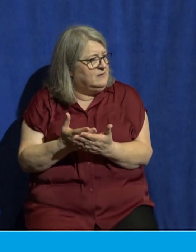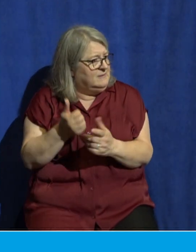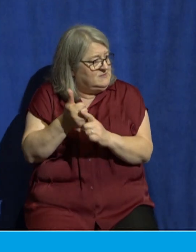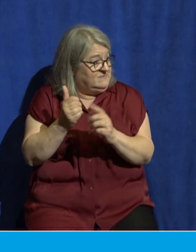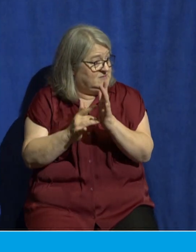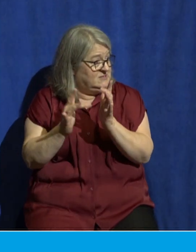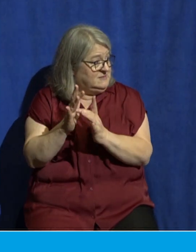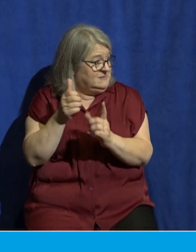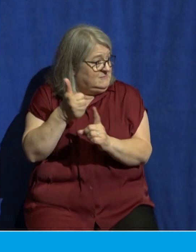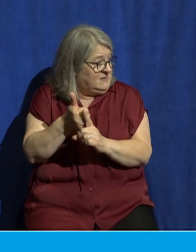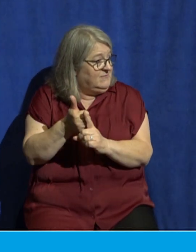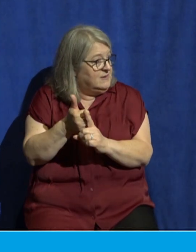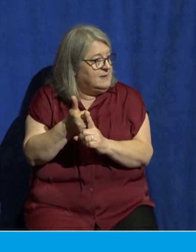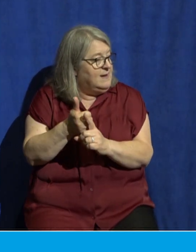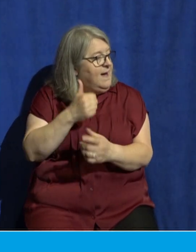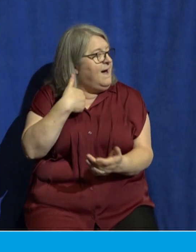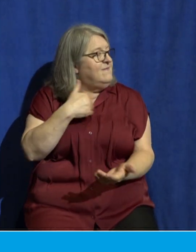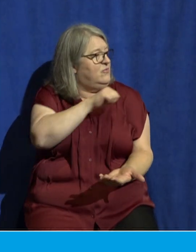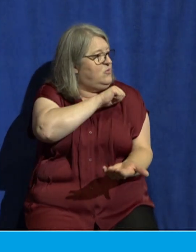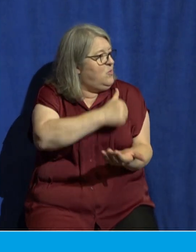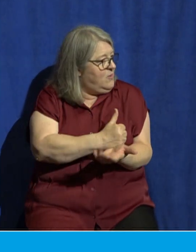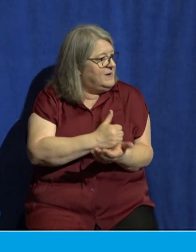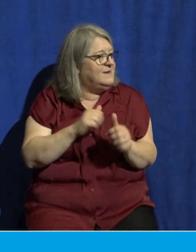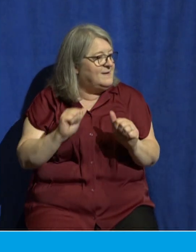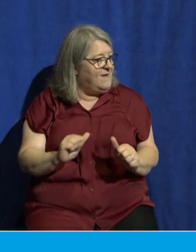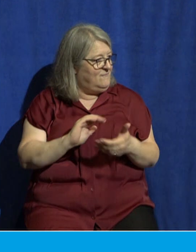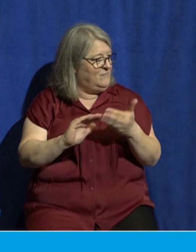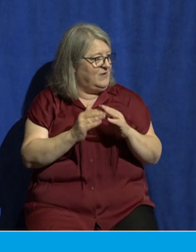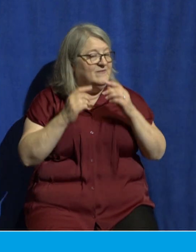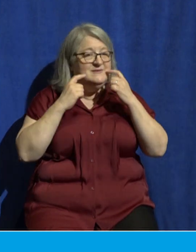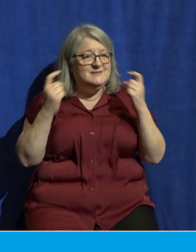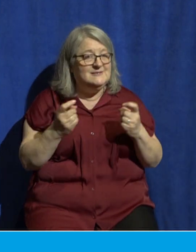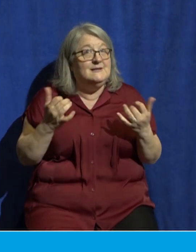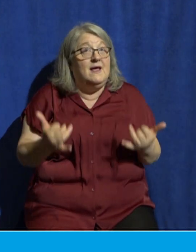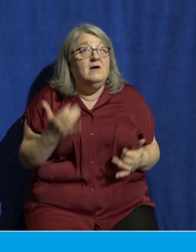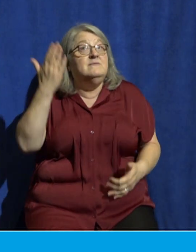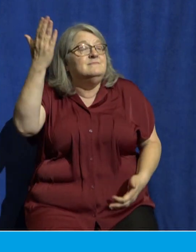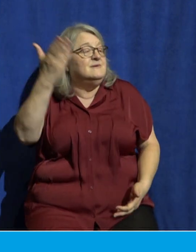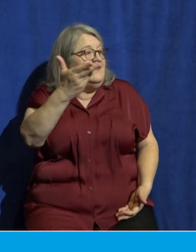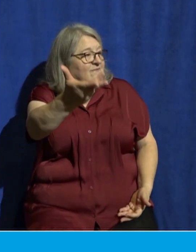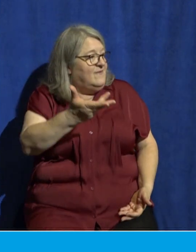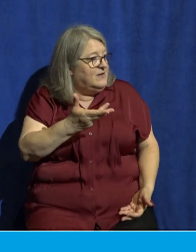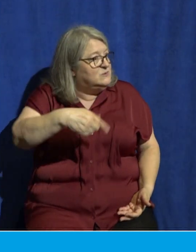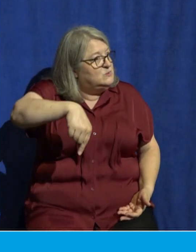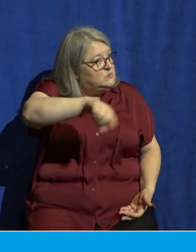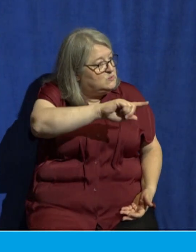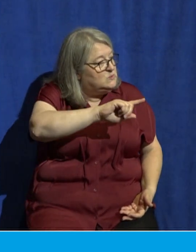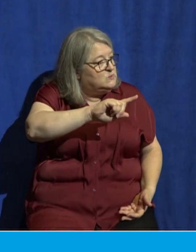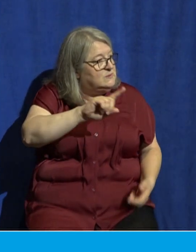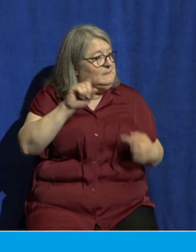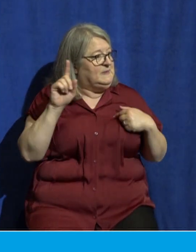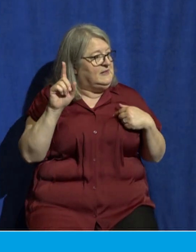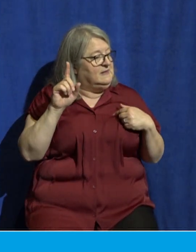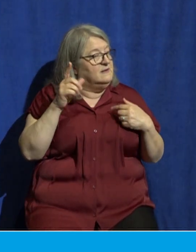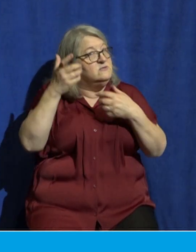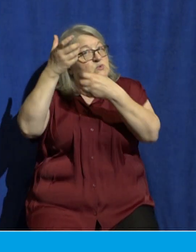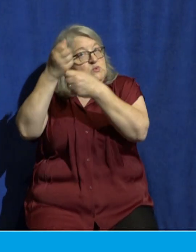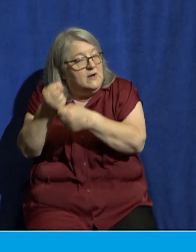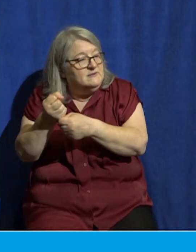forgiveness of sins and he invites you and I to trust in him to turn from sin in our way of